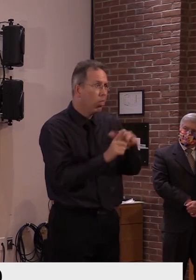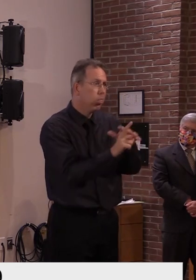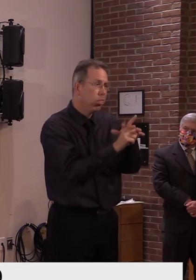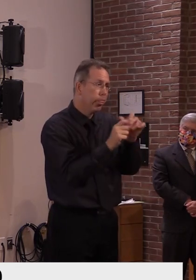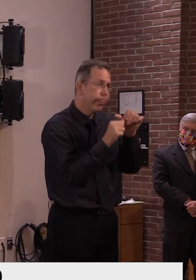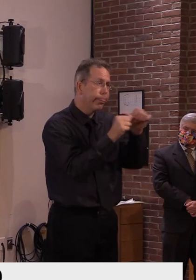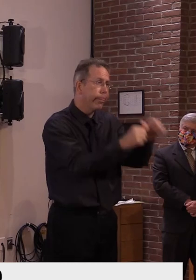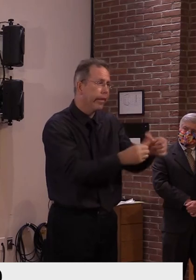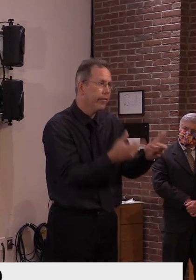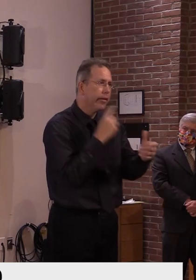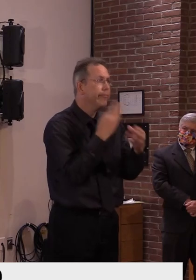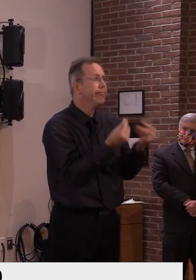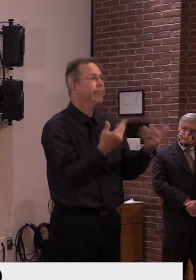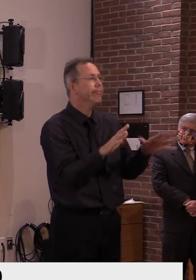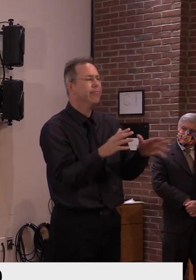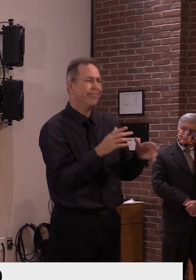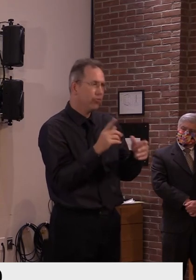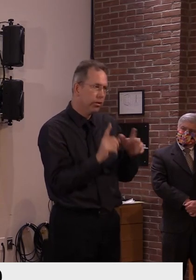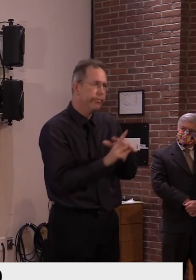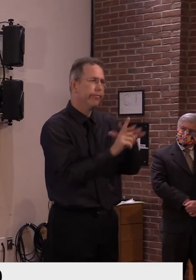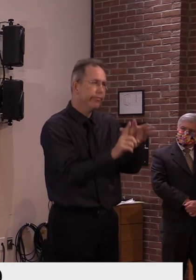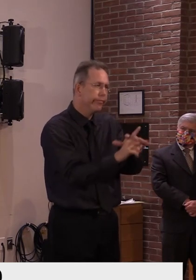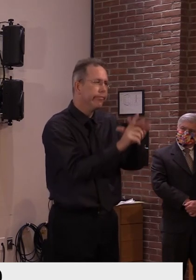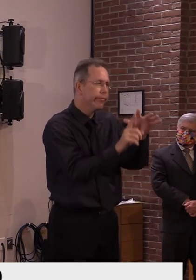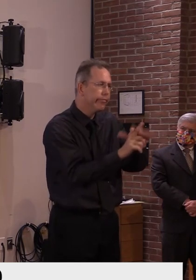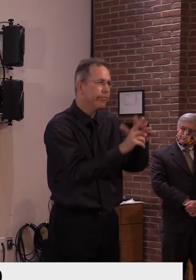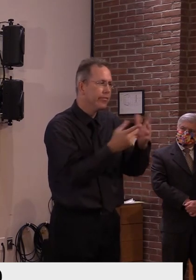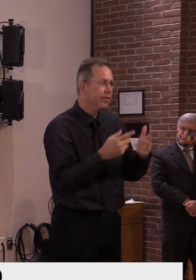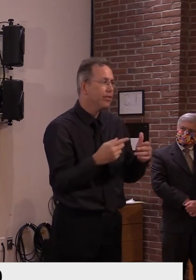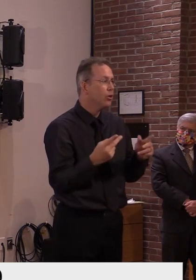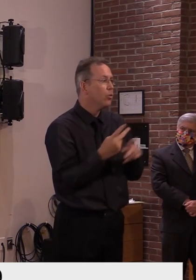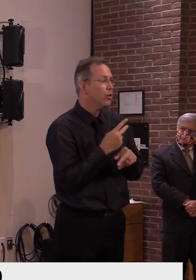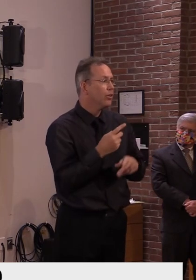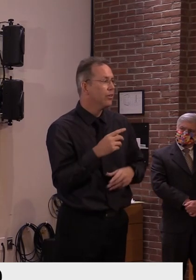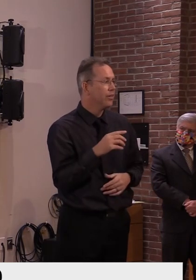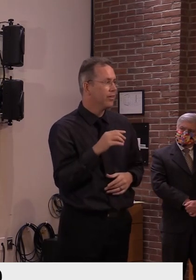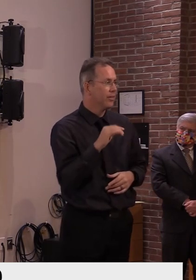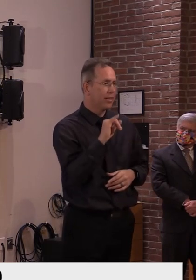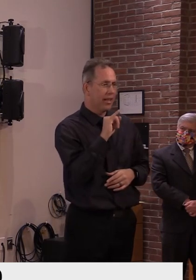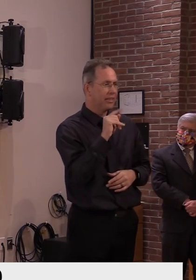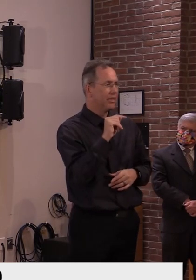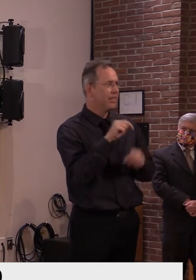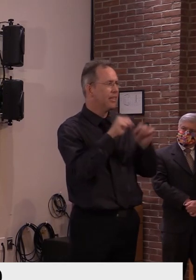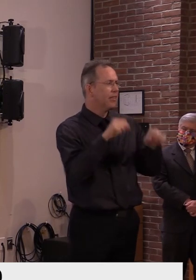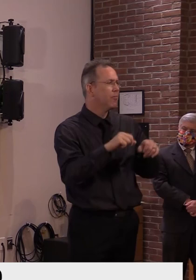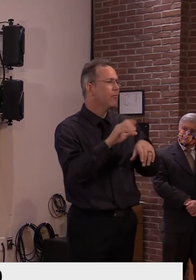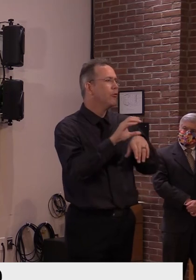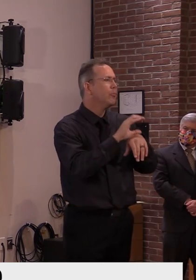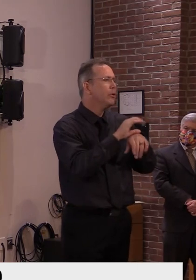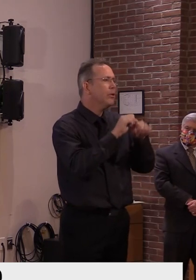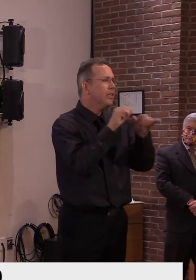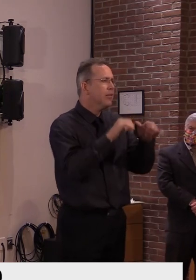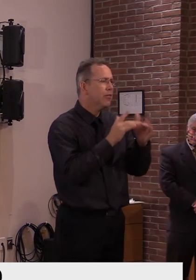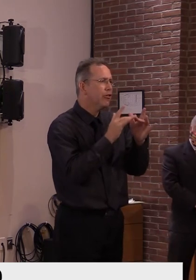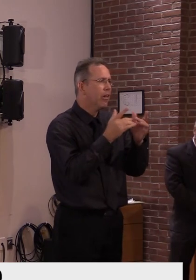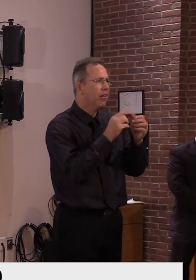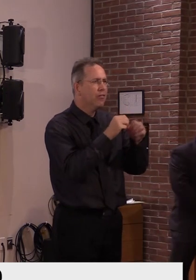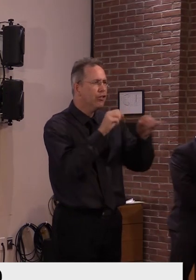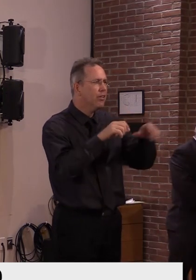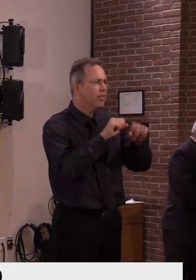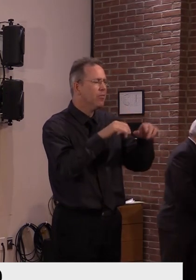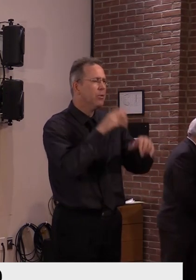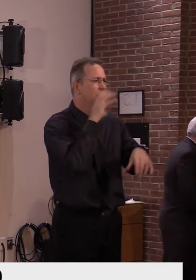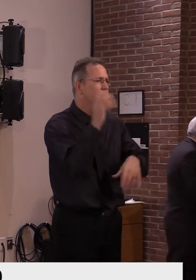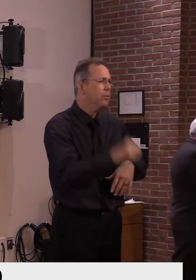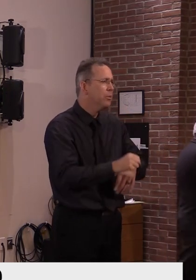um, we've had a, an IT system that's 50 years old, uh, that we've asked, uh, for some help in previous years,